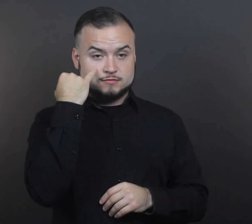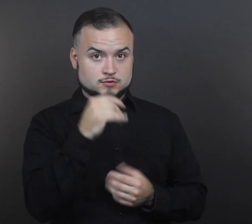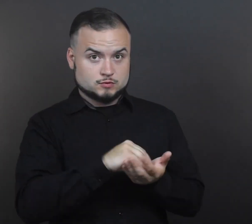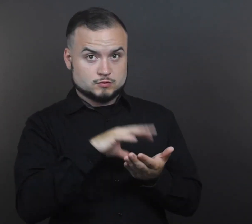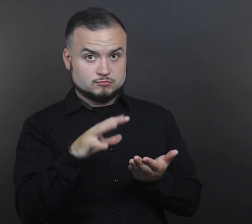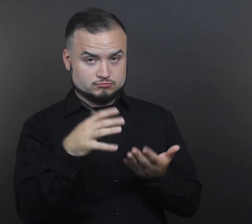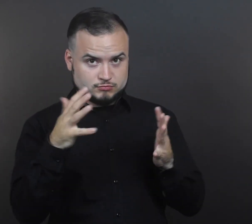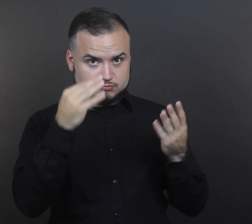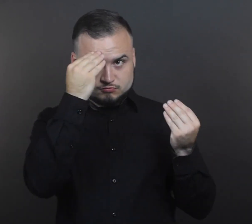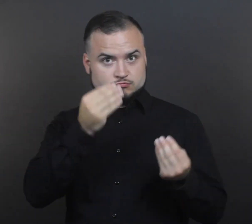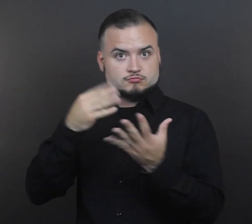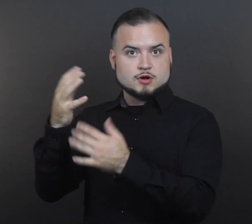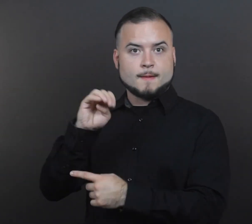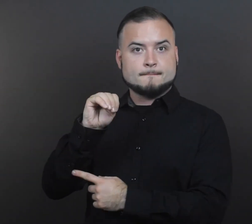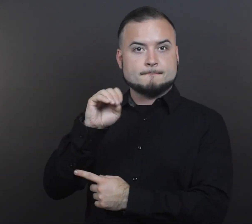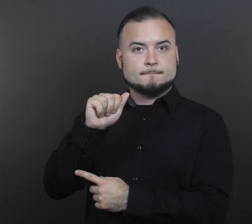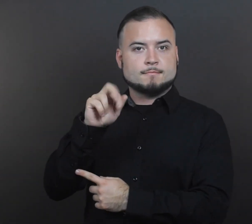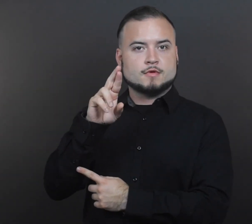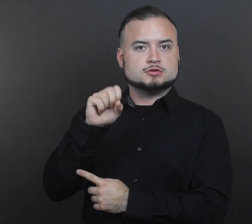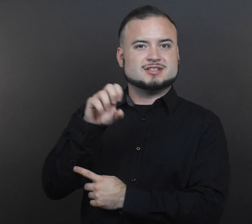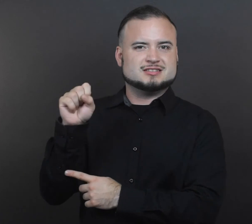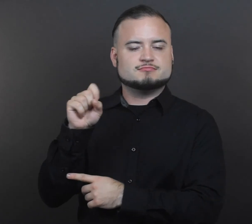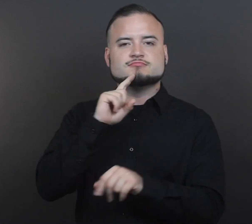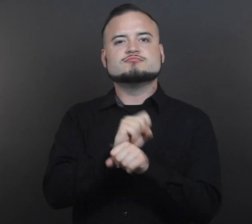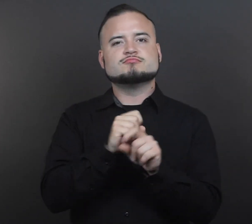MARSS as EL eligible.